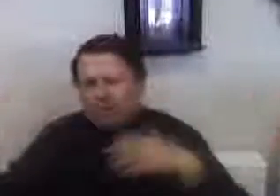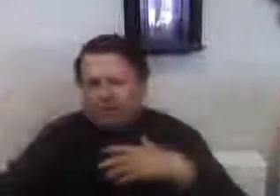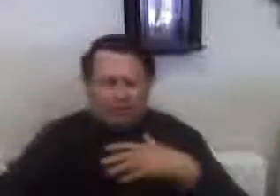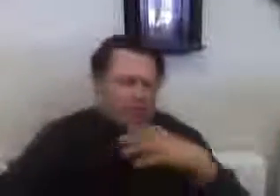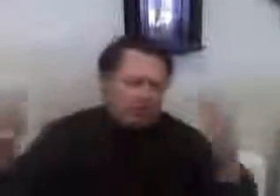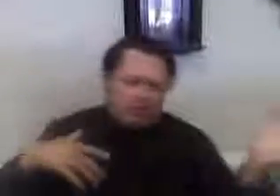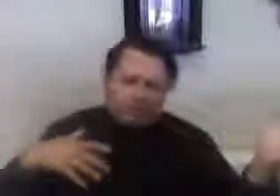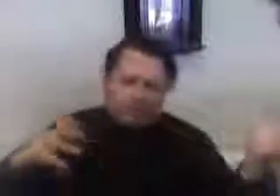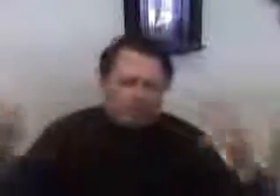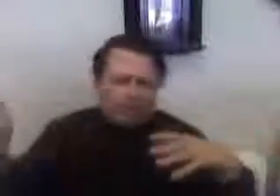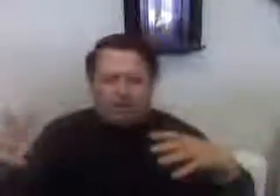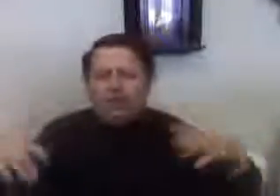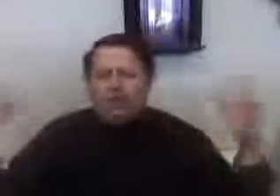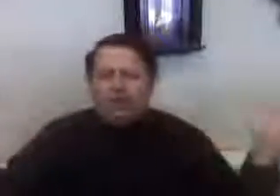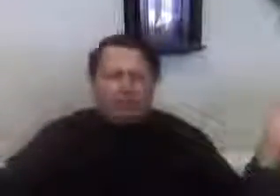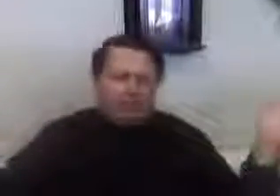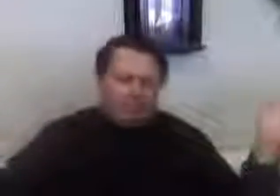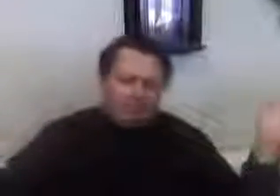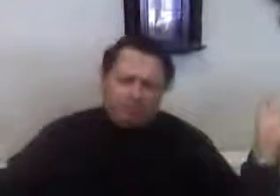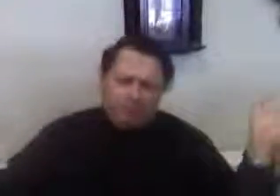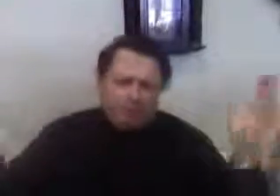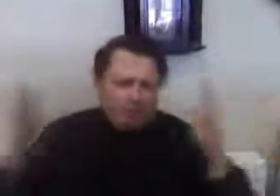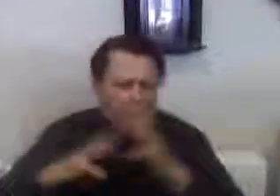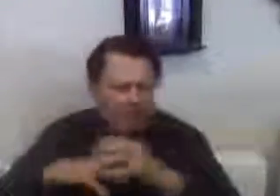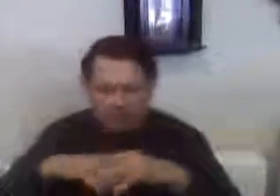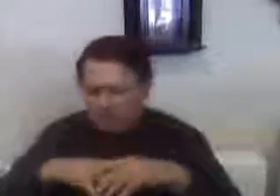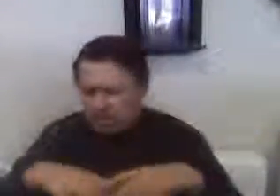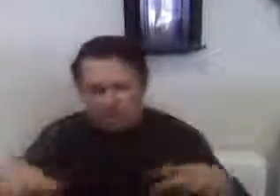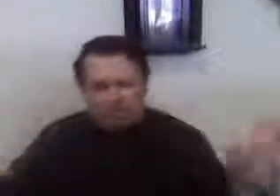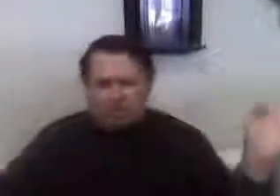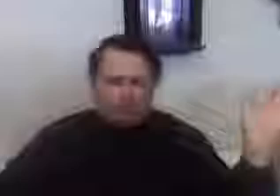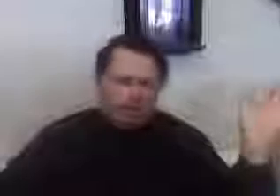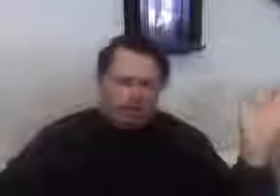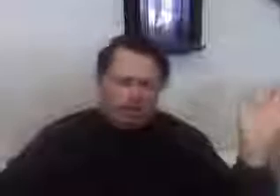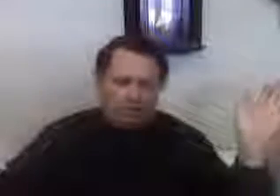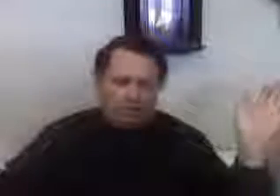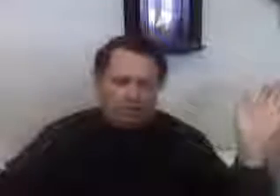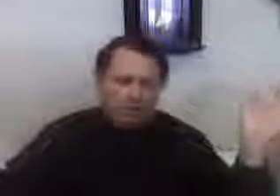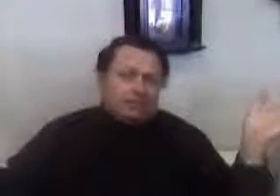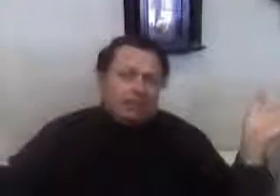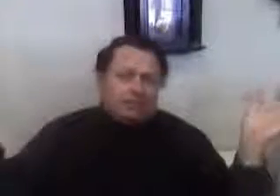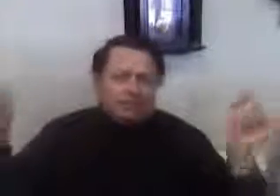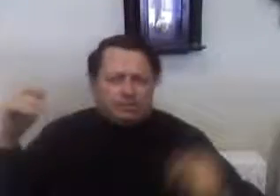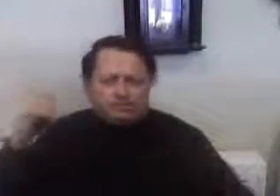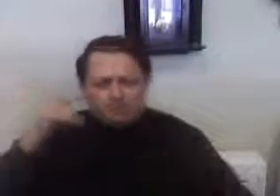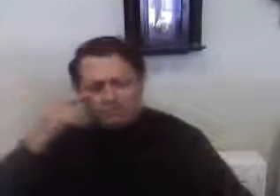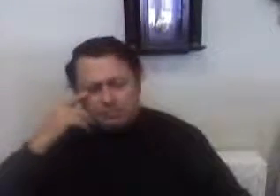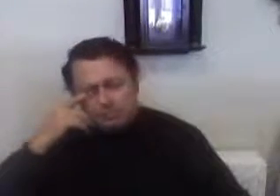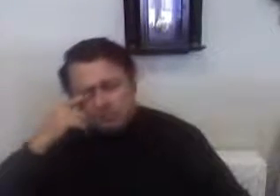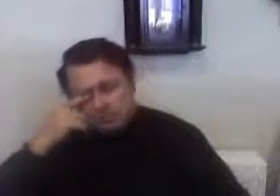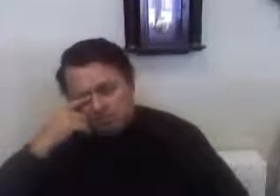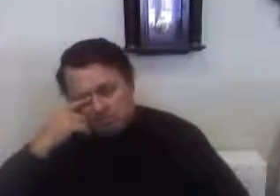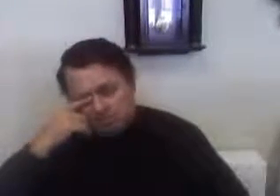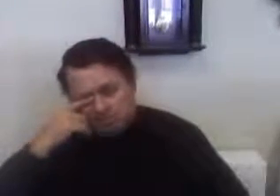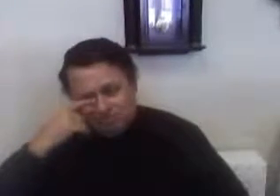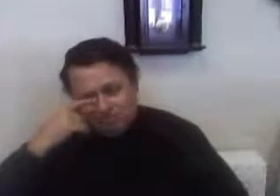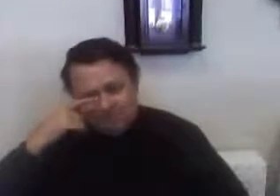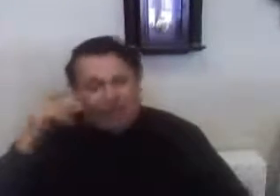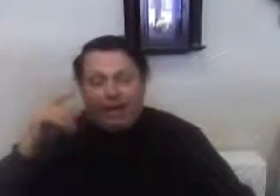or etc, etc, etc. It's everybody gets their equal share. That's Communism. Now,